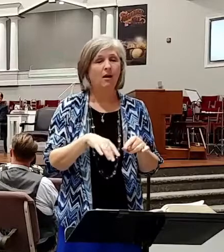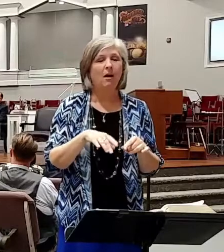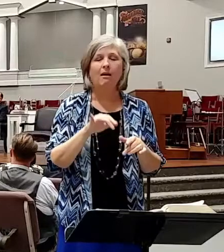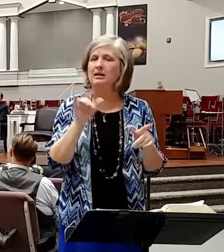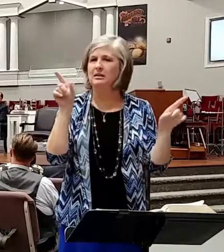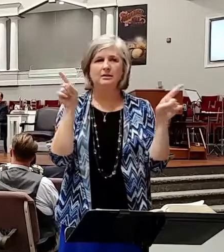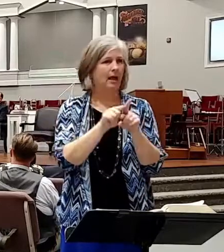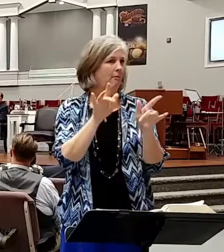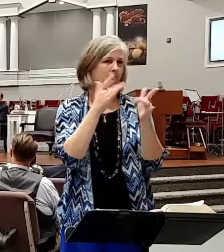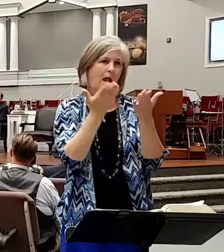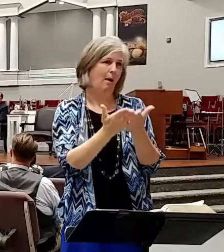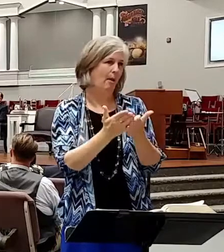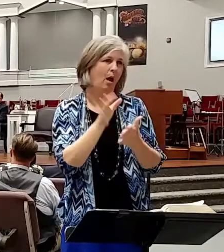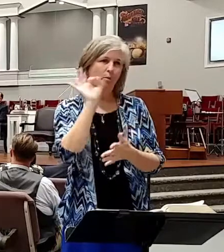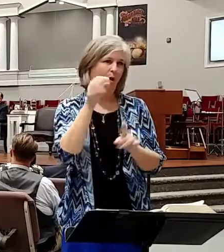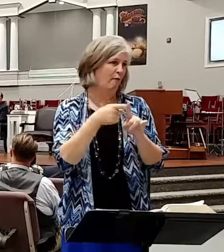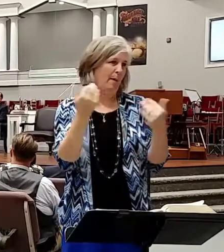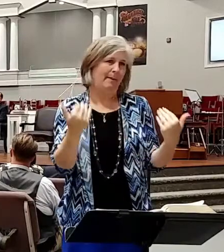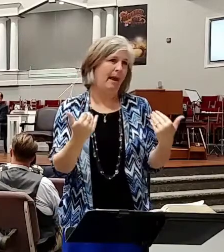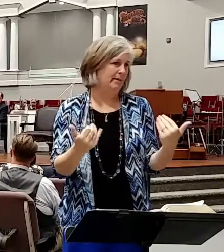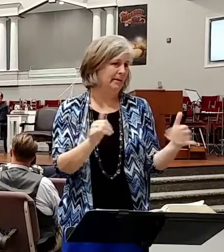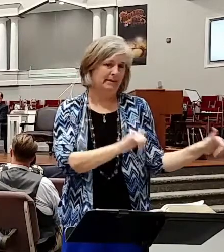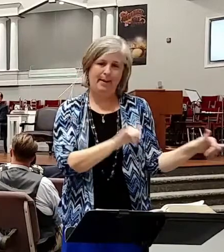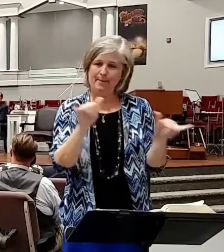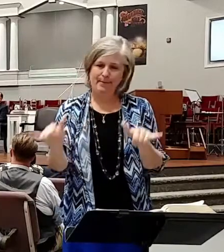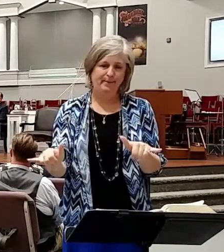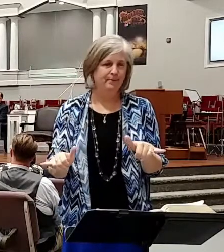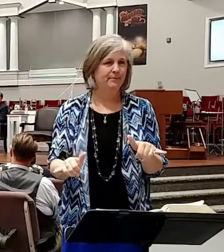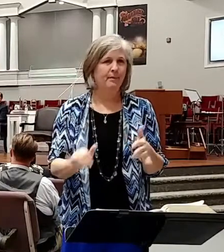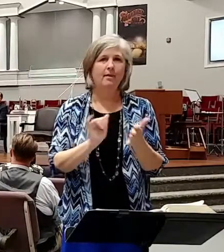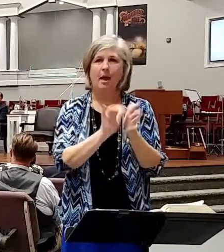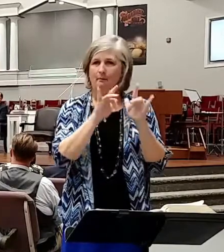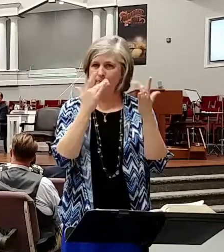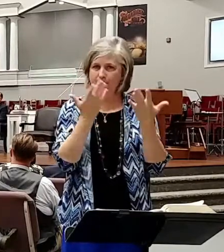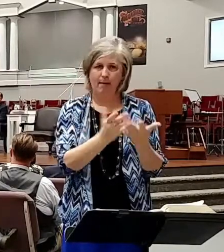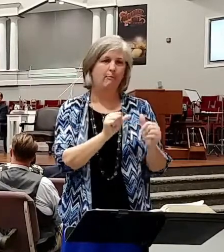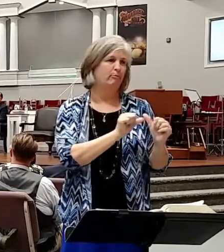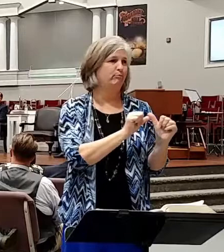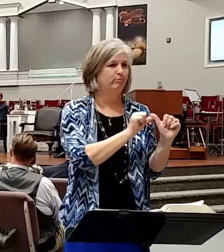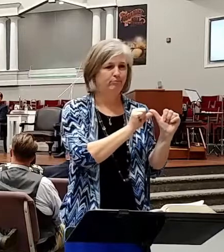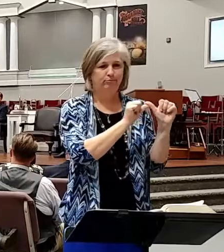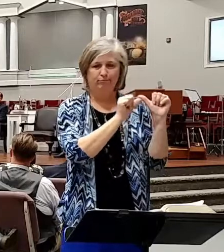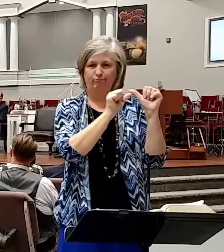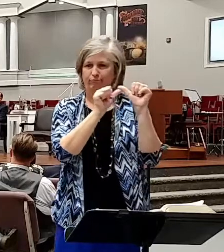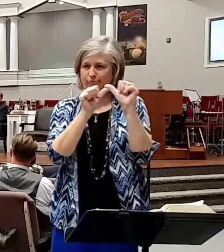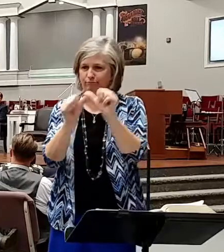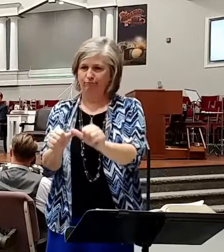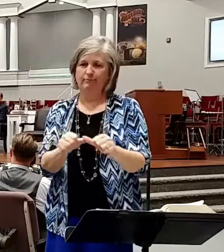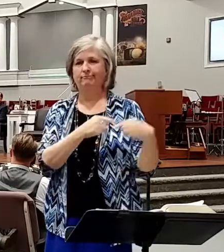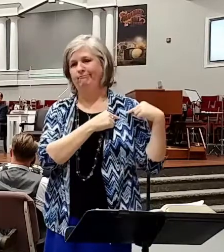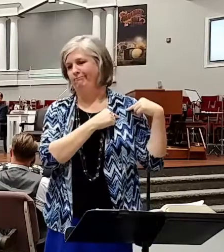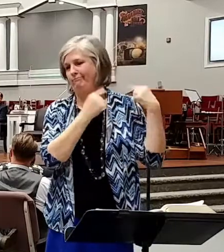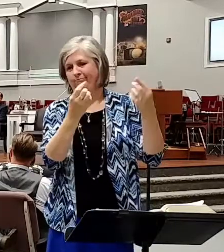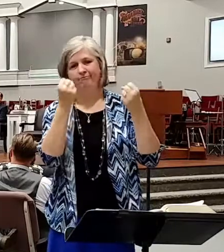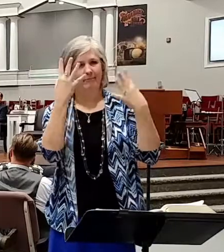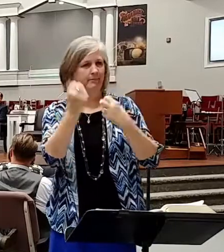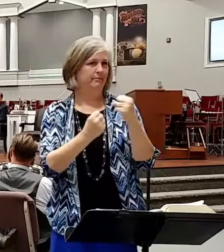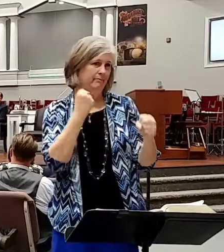I preach from now. That book has lasted lo these many years. But you know what?